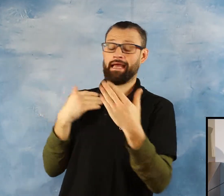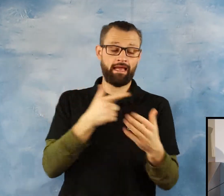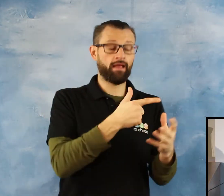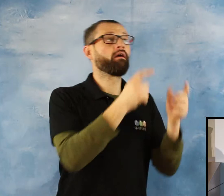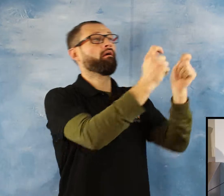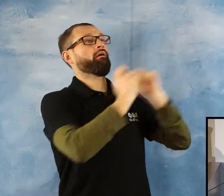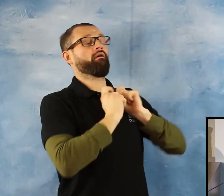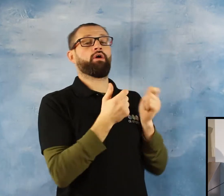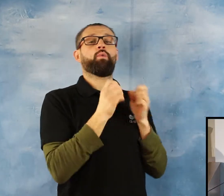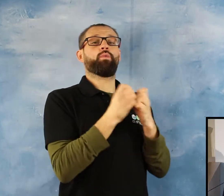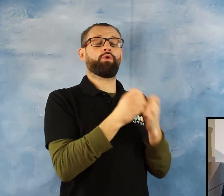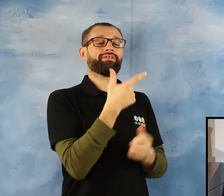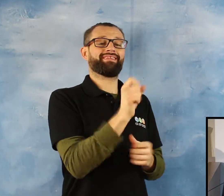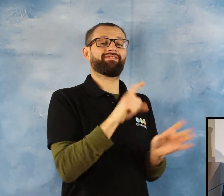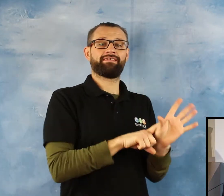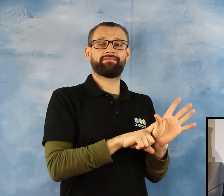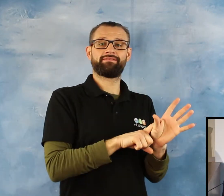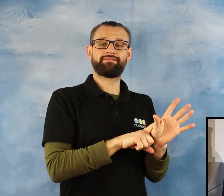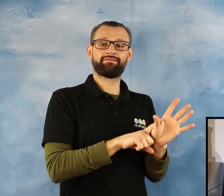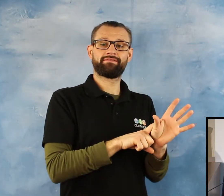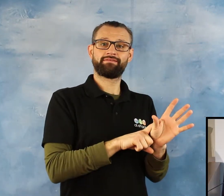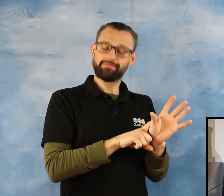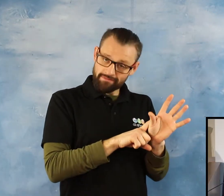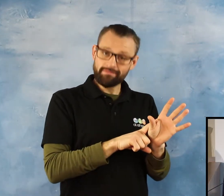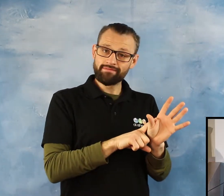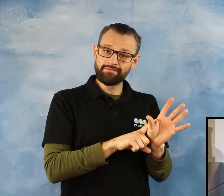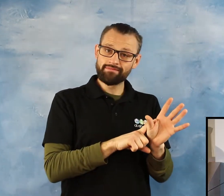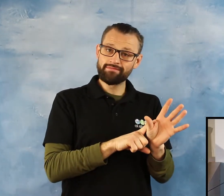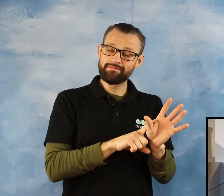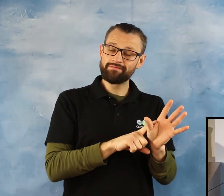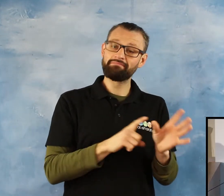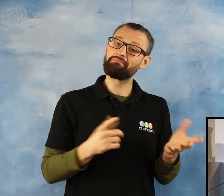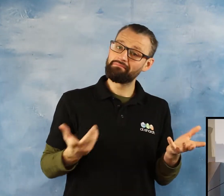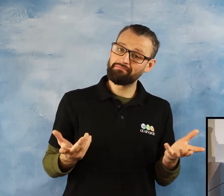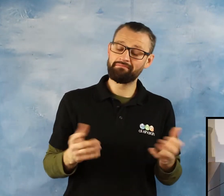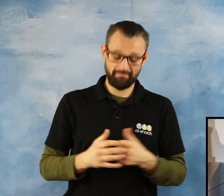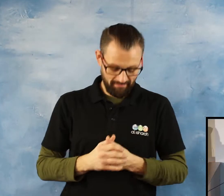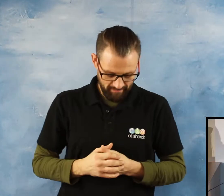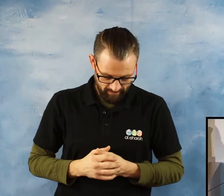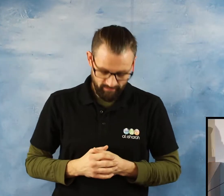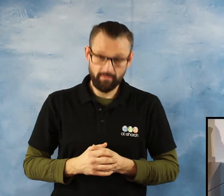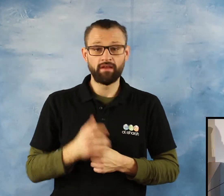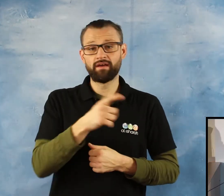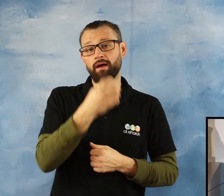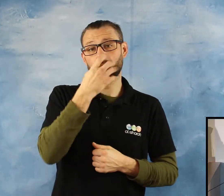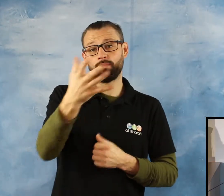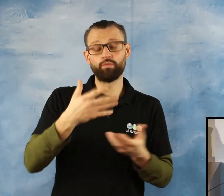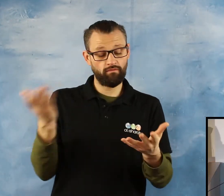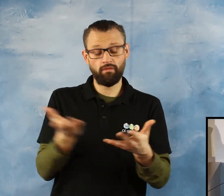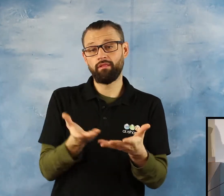Jahannam 70 years away from us. And beautiful sunnah. Every Monday and Thursday he used